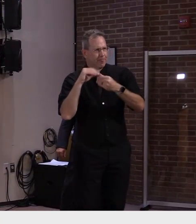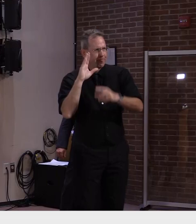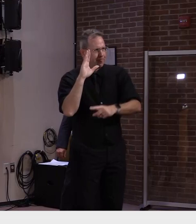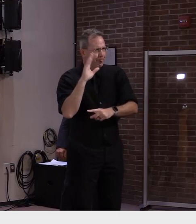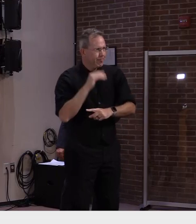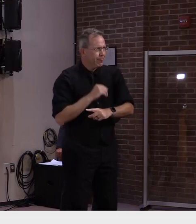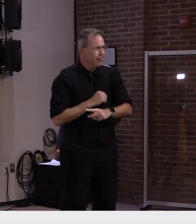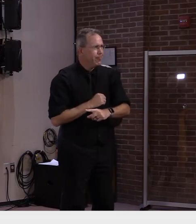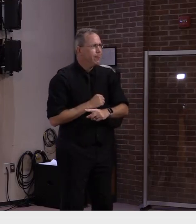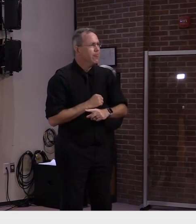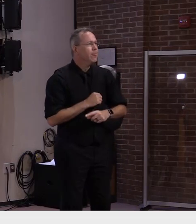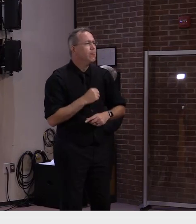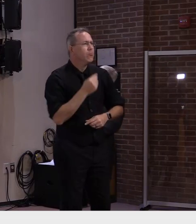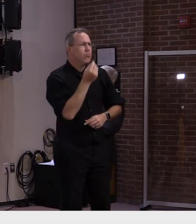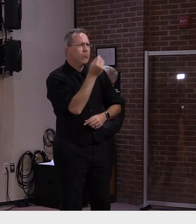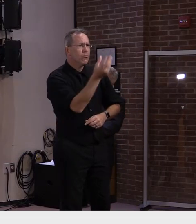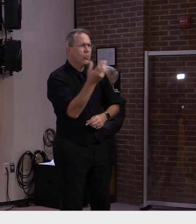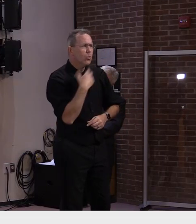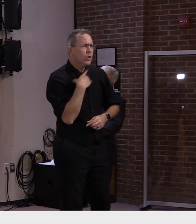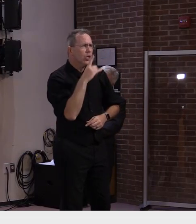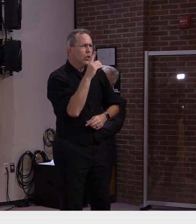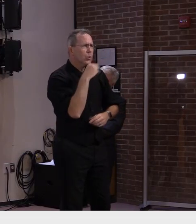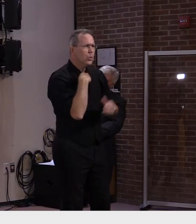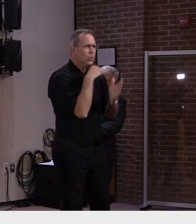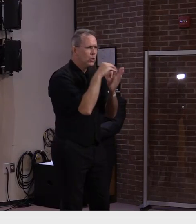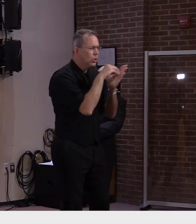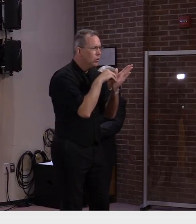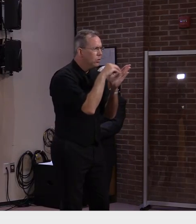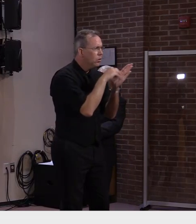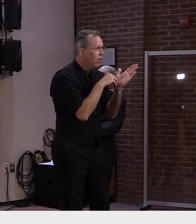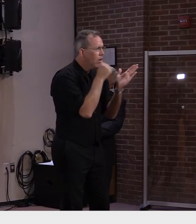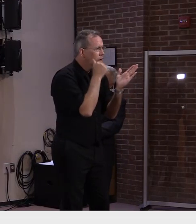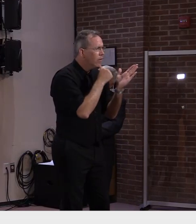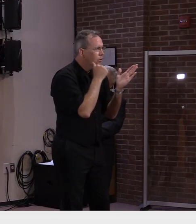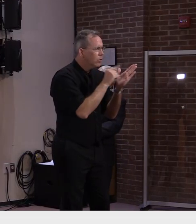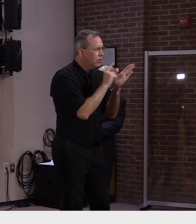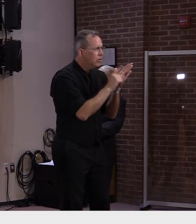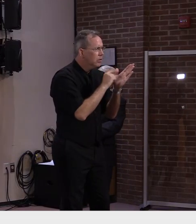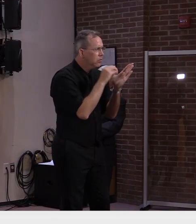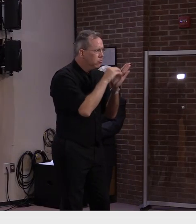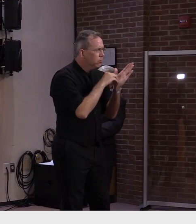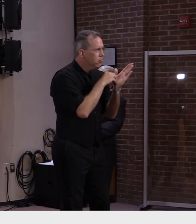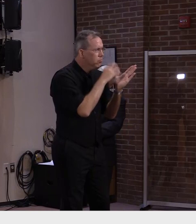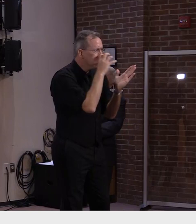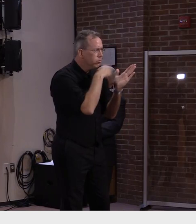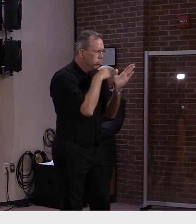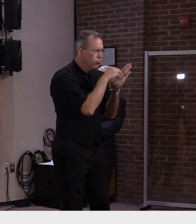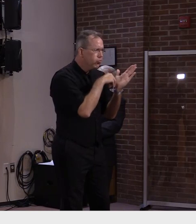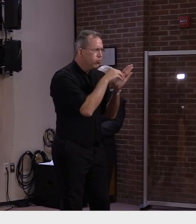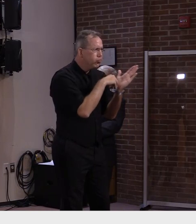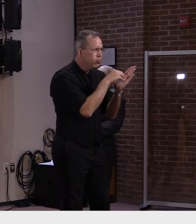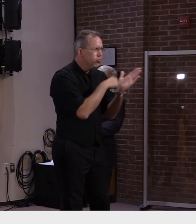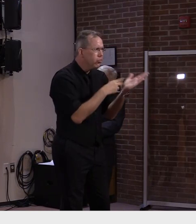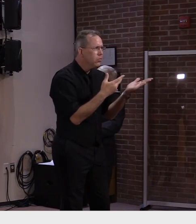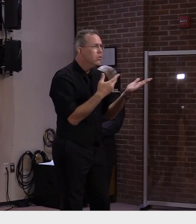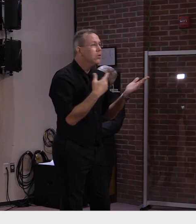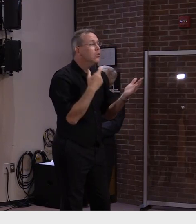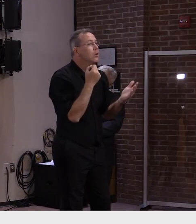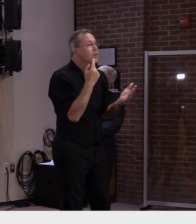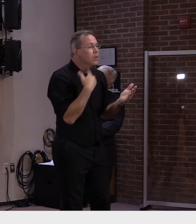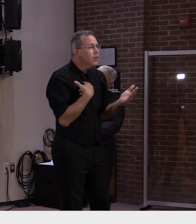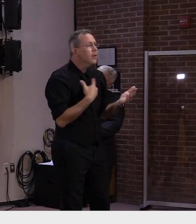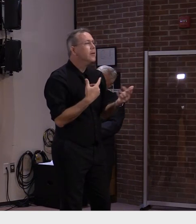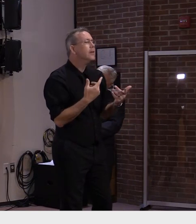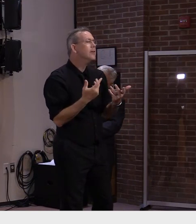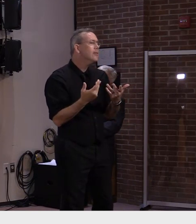on a weekly basis. And we have enough supply at the present rate. I believe